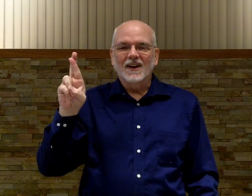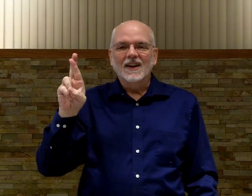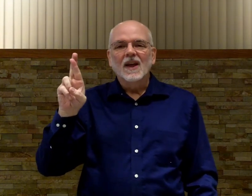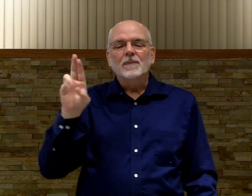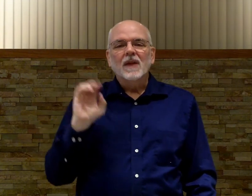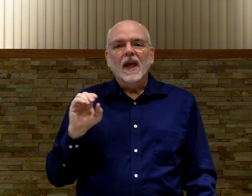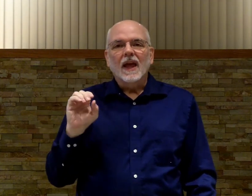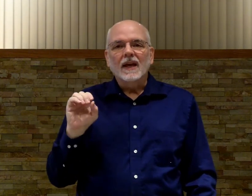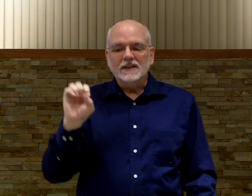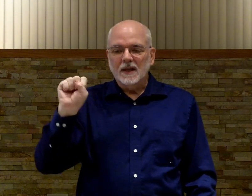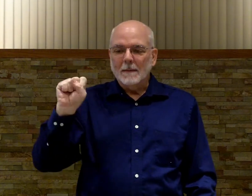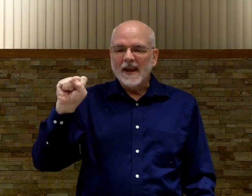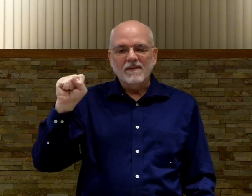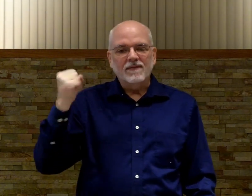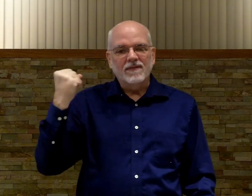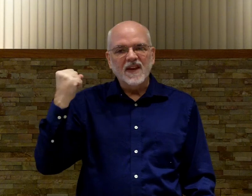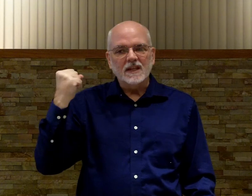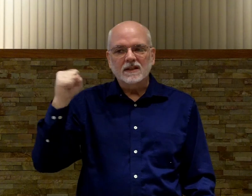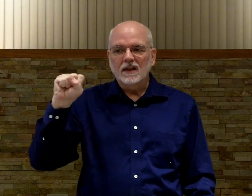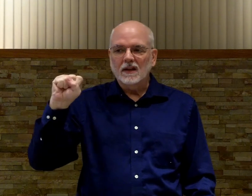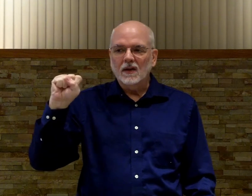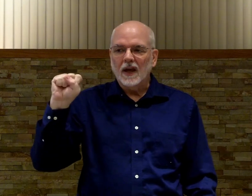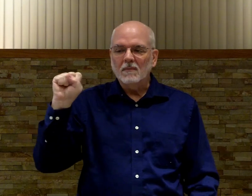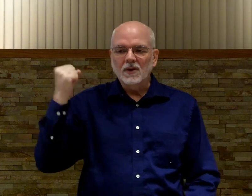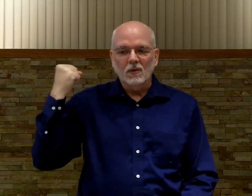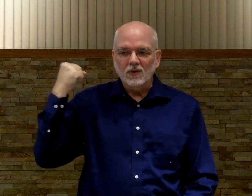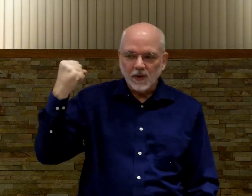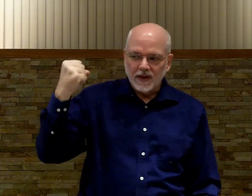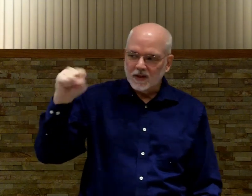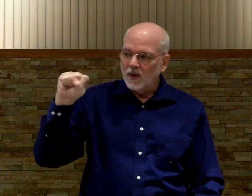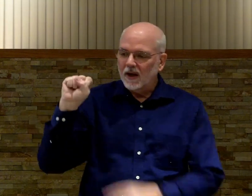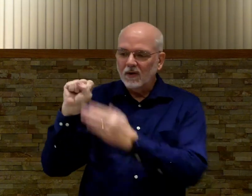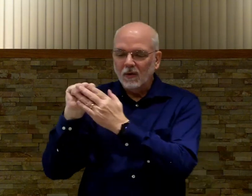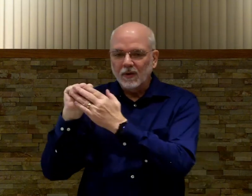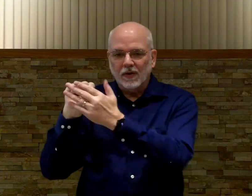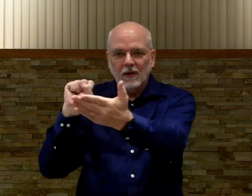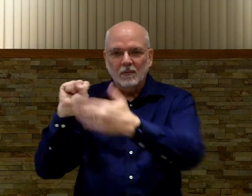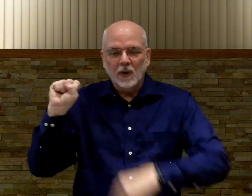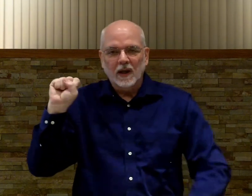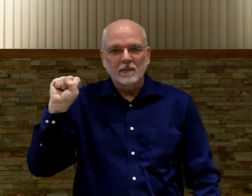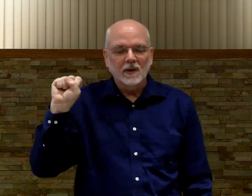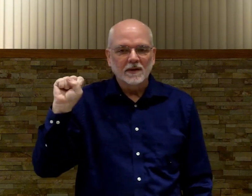All right. S. Make a fist. Okay? But don't do it this way. Do it with your thumb pointing the person.